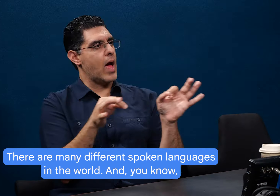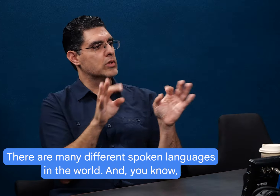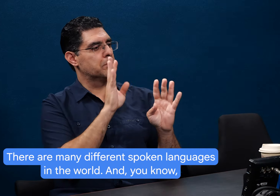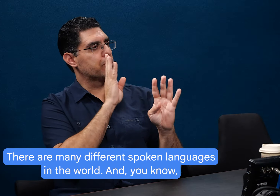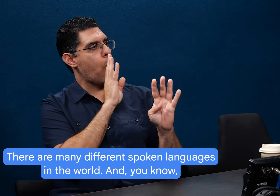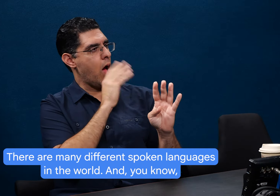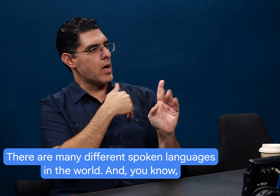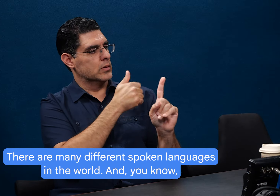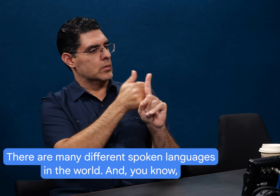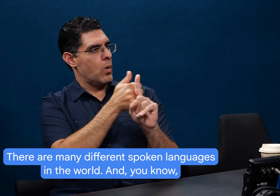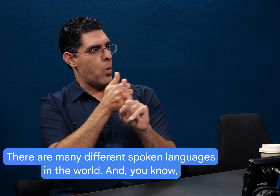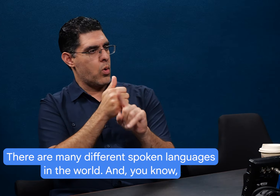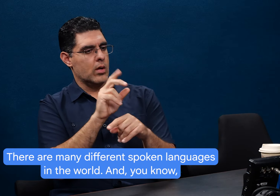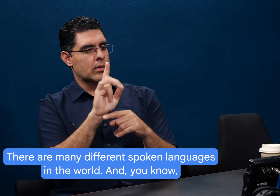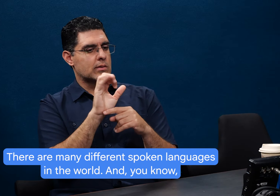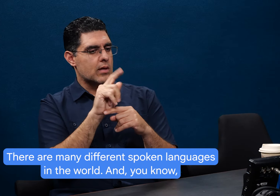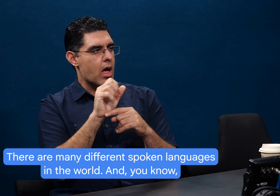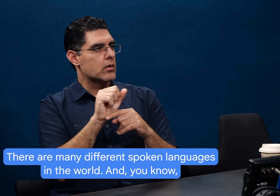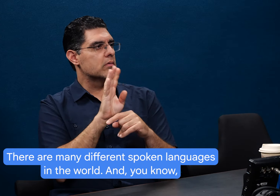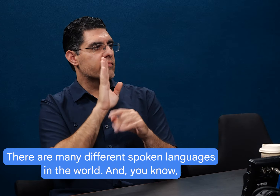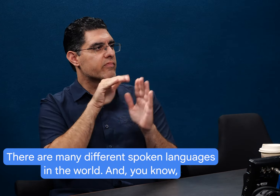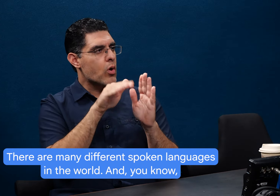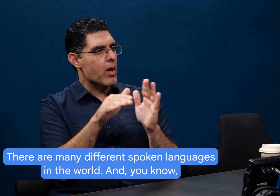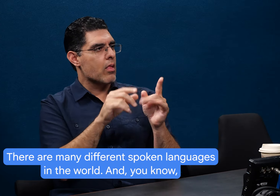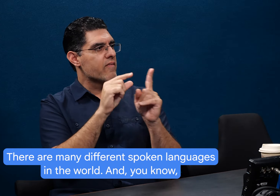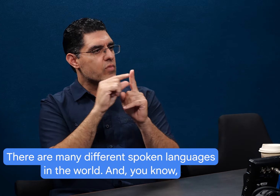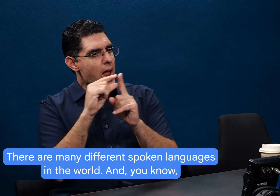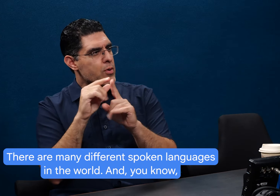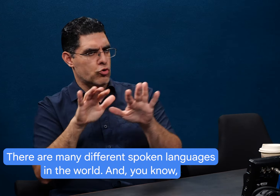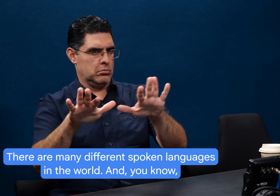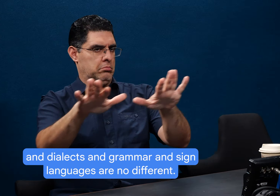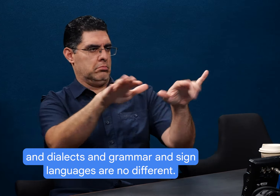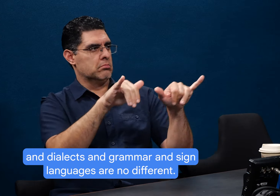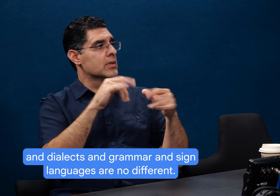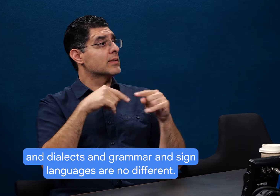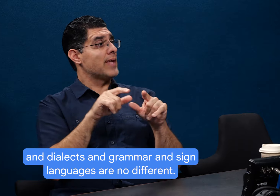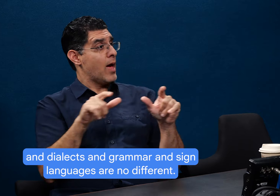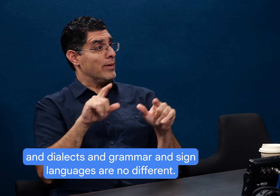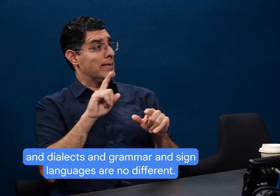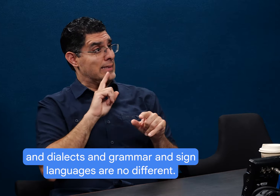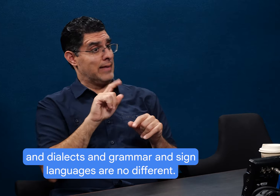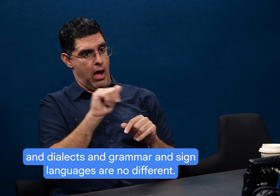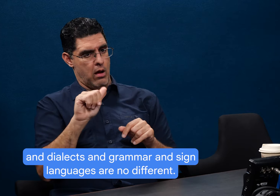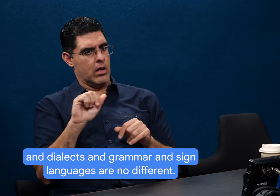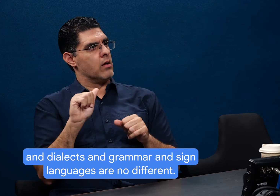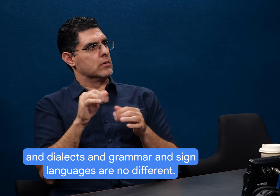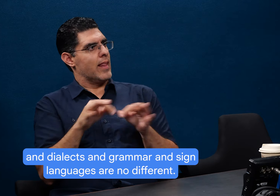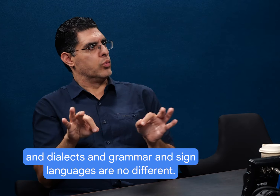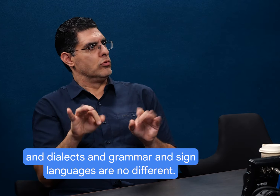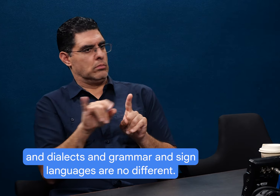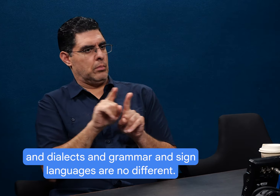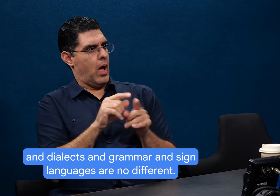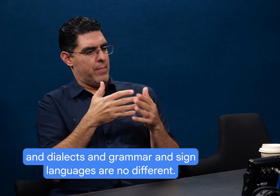There are many different spoken languages in the world, you know, dialects and grammar, and sign languages